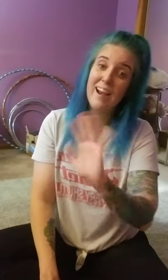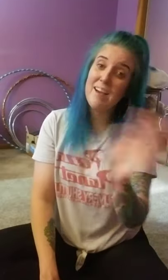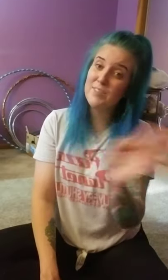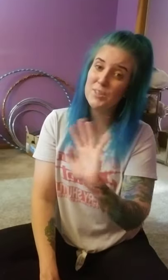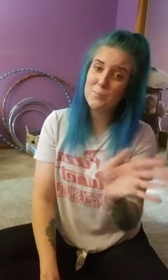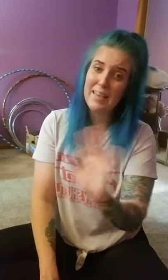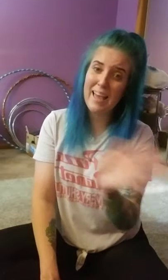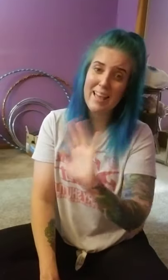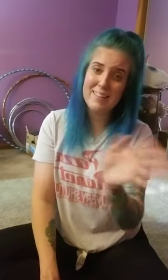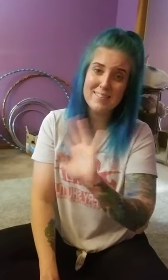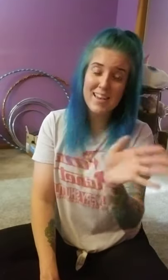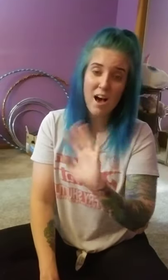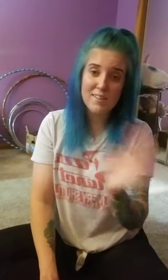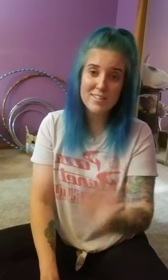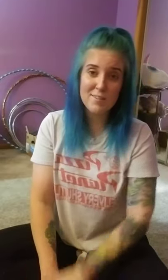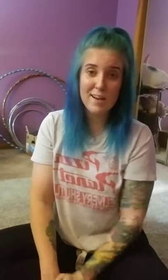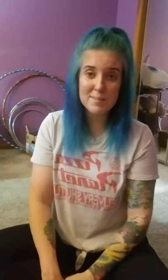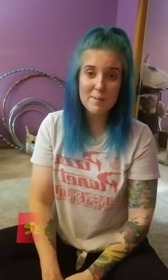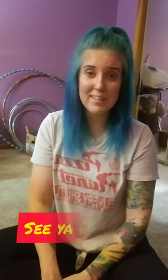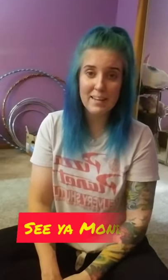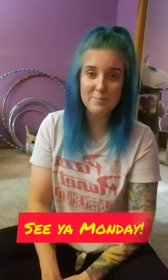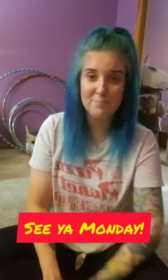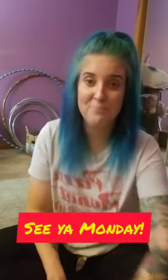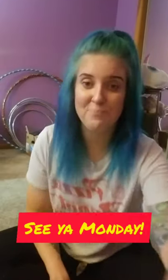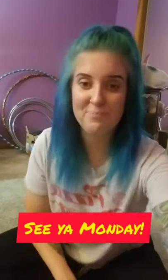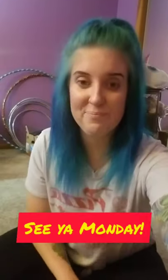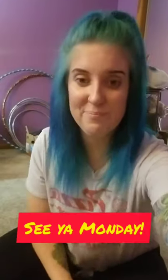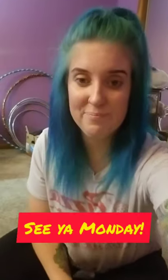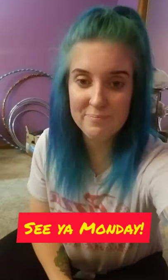have a good weekend. I'll see you guys Monday. you